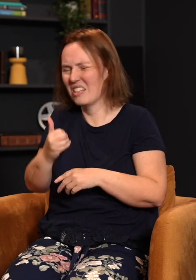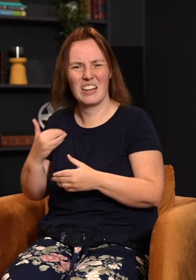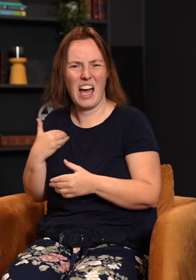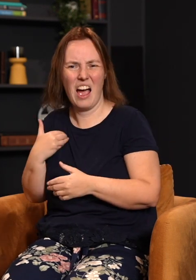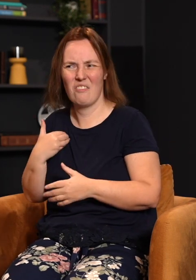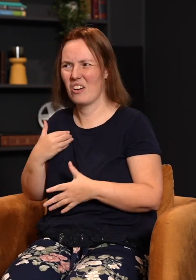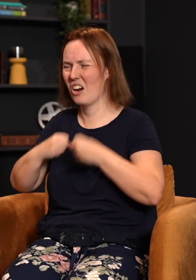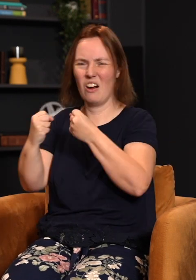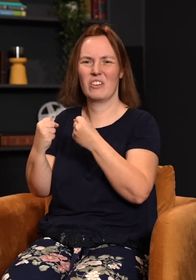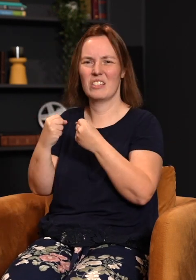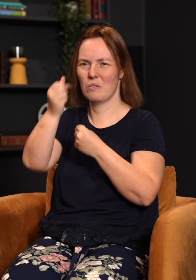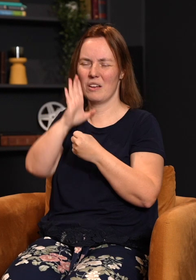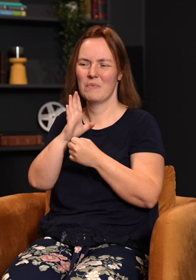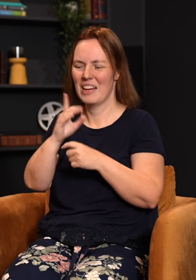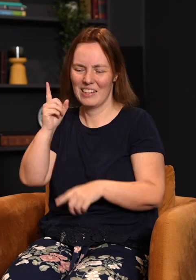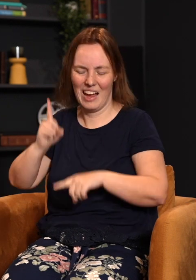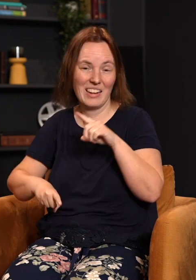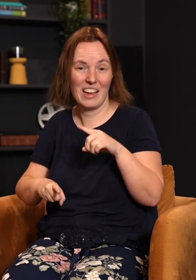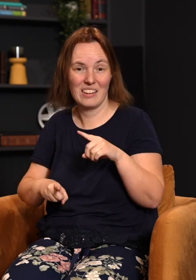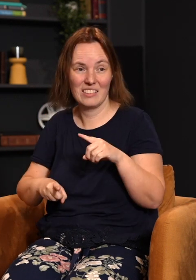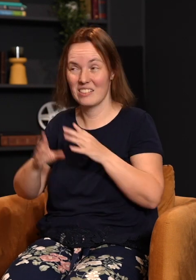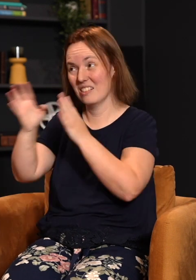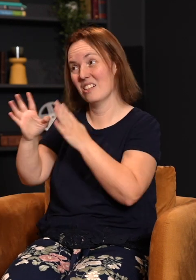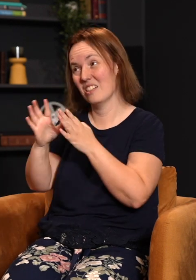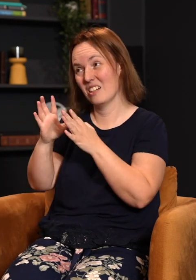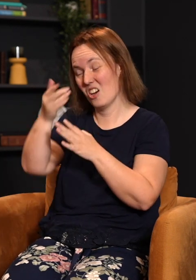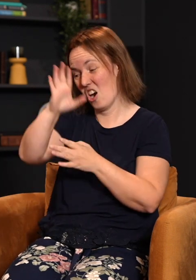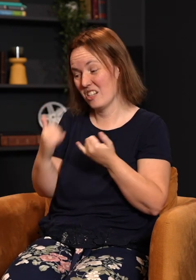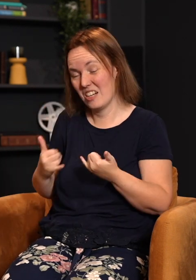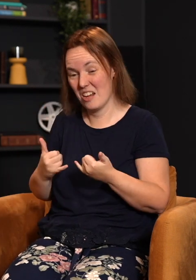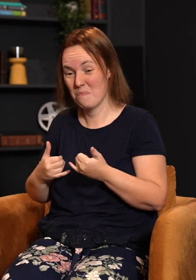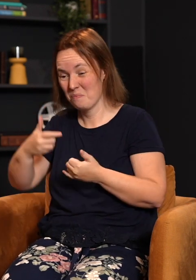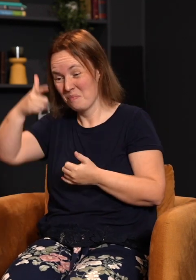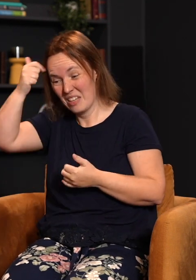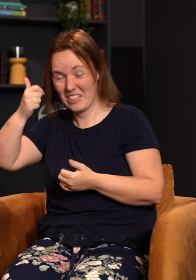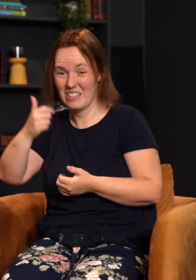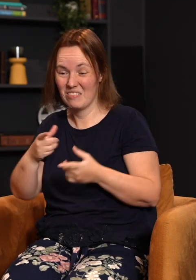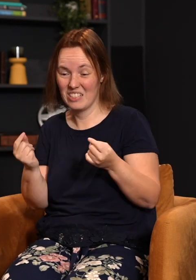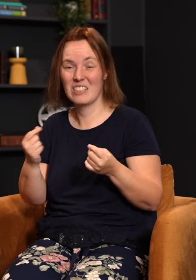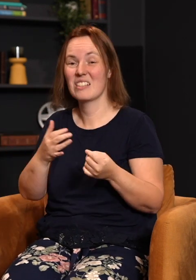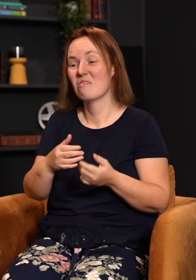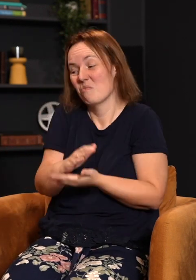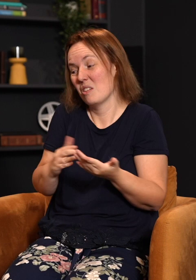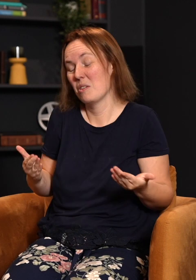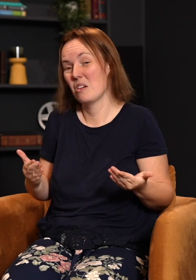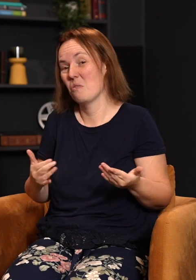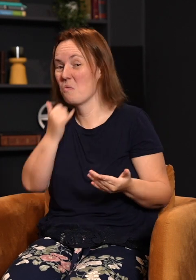That doesn't really know, well, I don't think I can talk to God today because I did something wrong yesterday. Or there's that whole merit, that human works. If you've